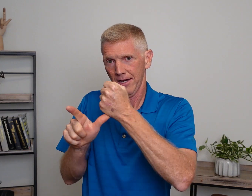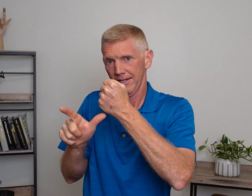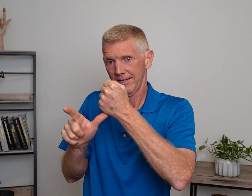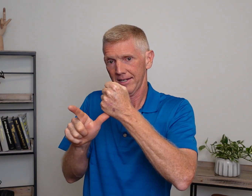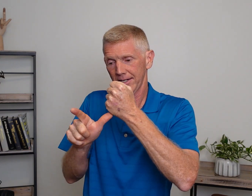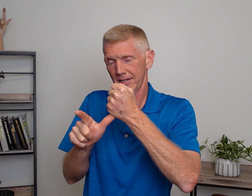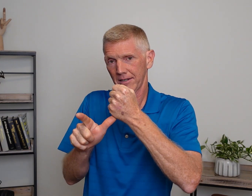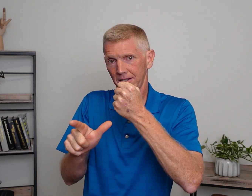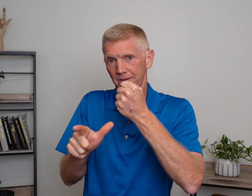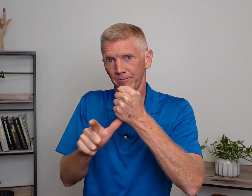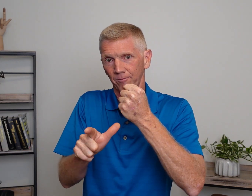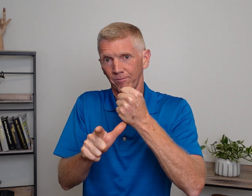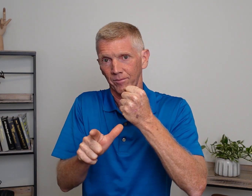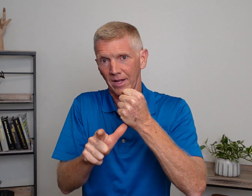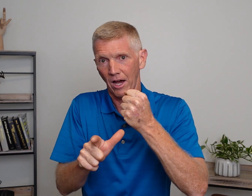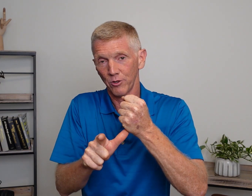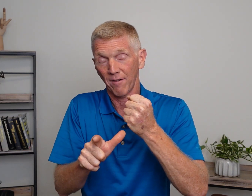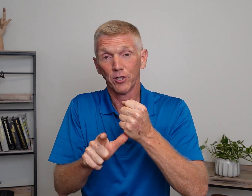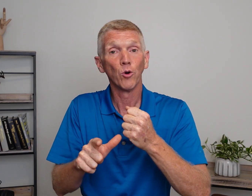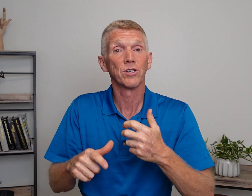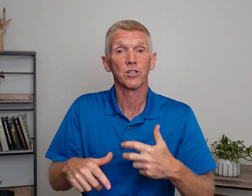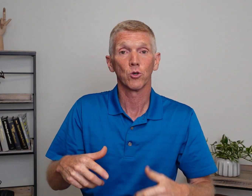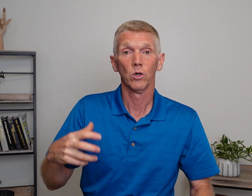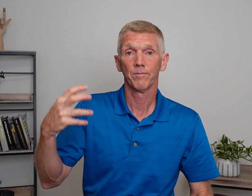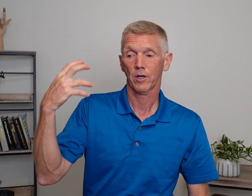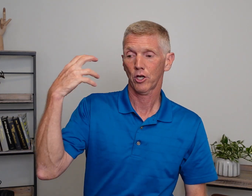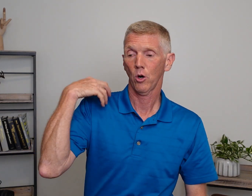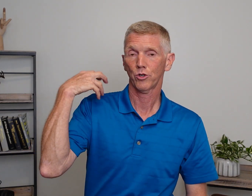Assistant. Now, you have coaches in school. Coach.